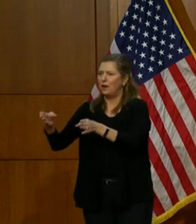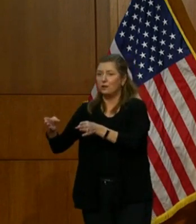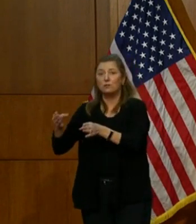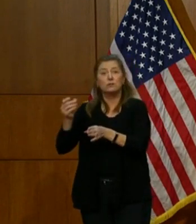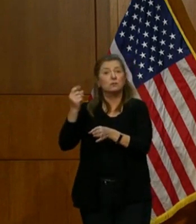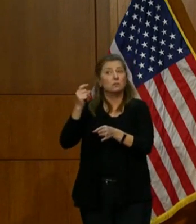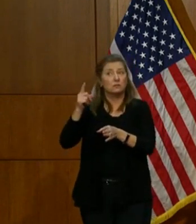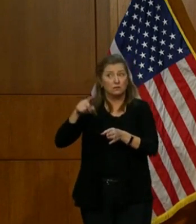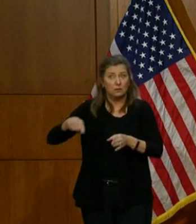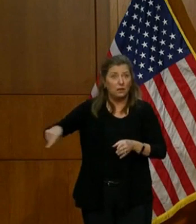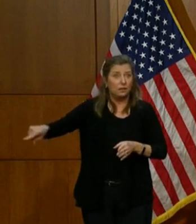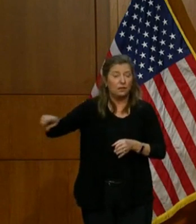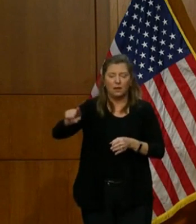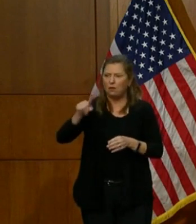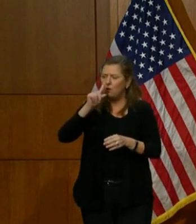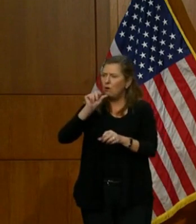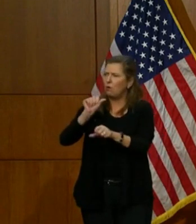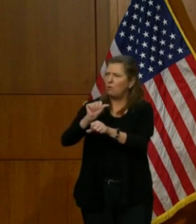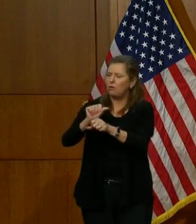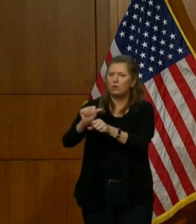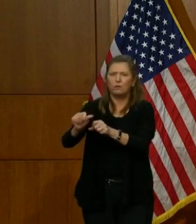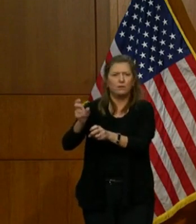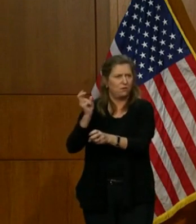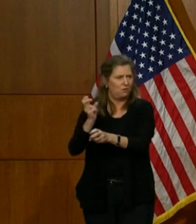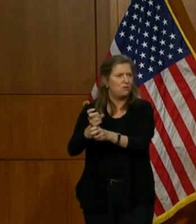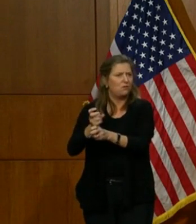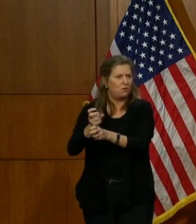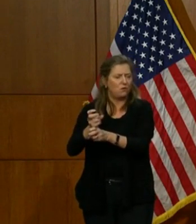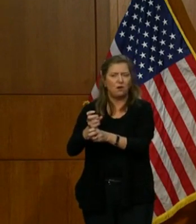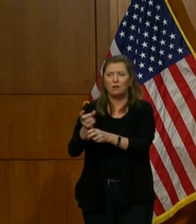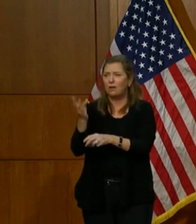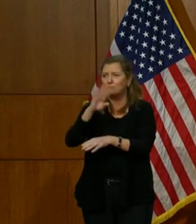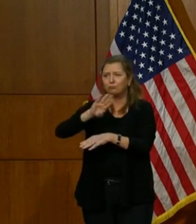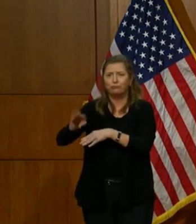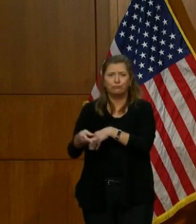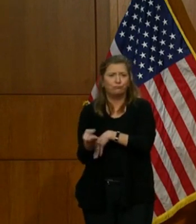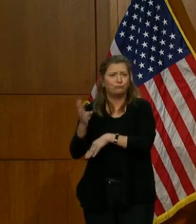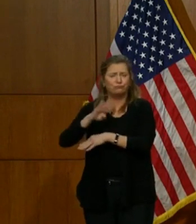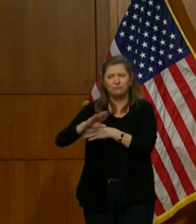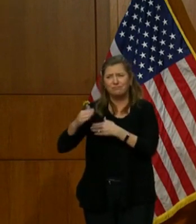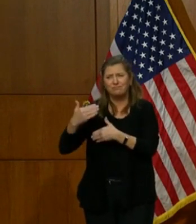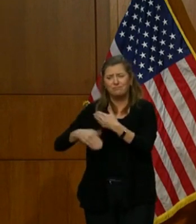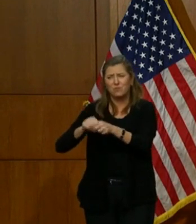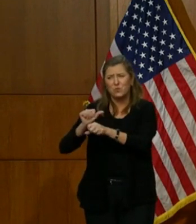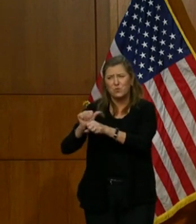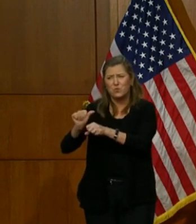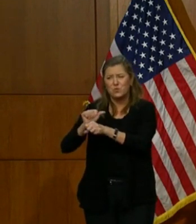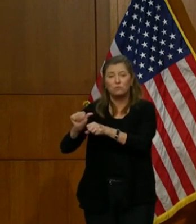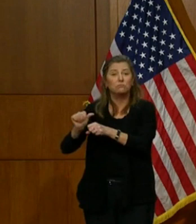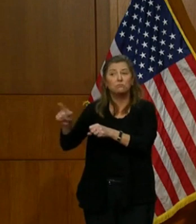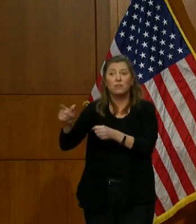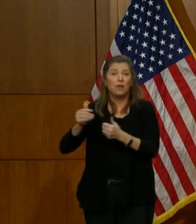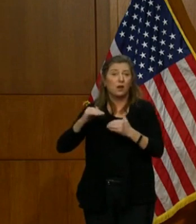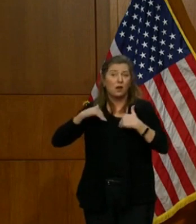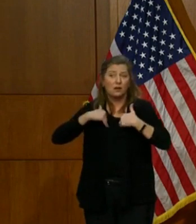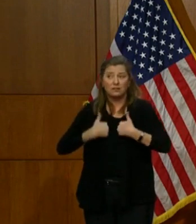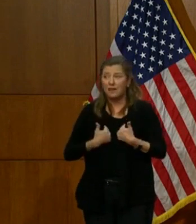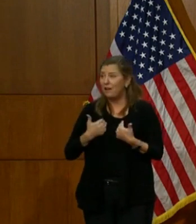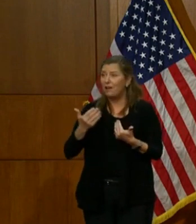that they are working very hard, night and day, and despite being tired and,